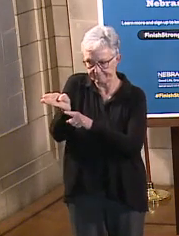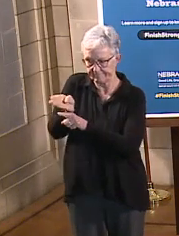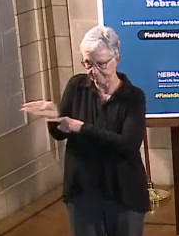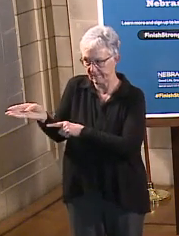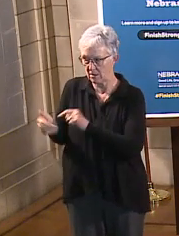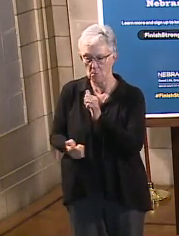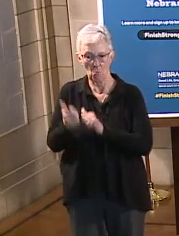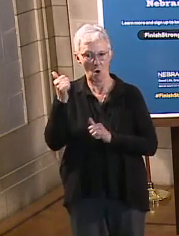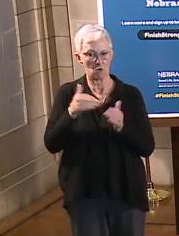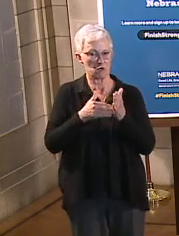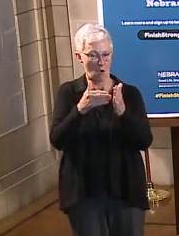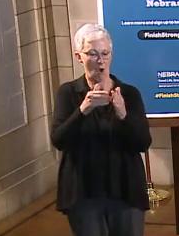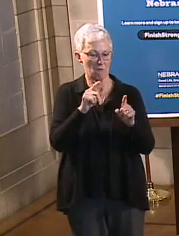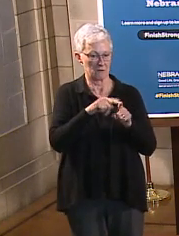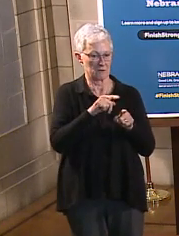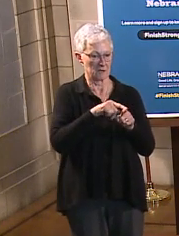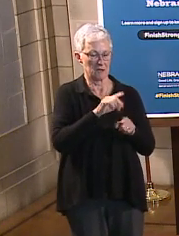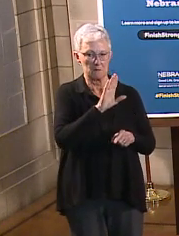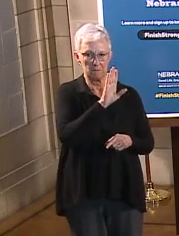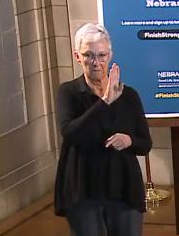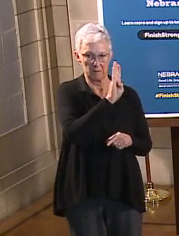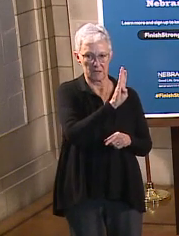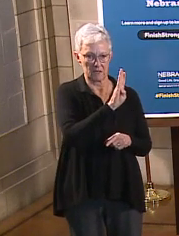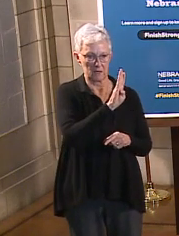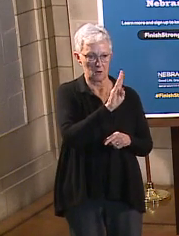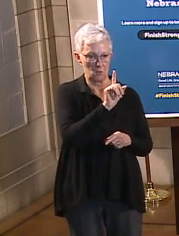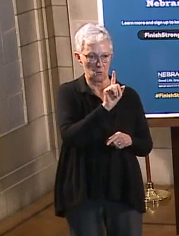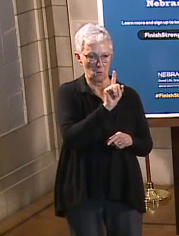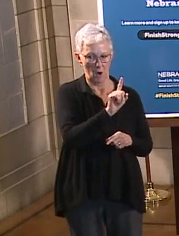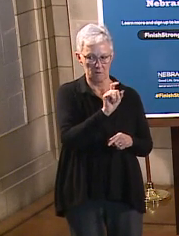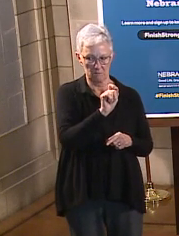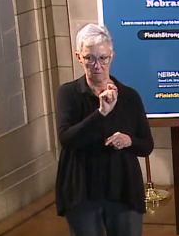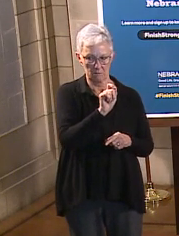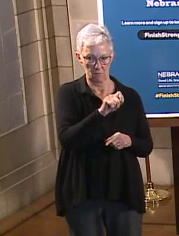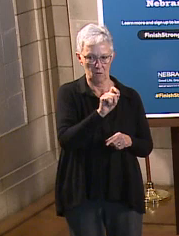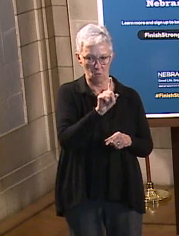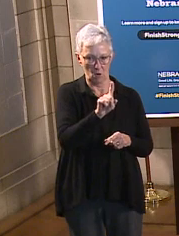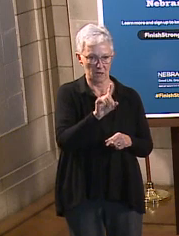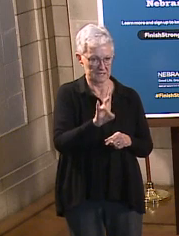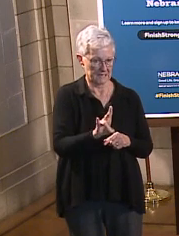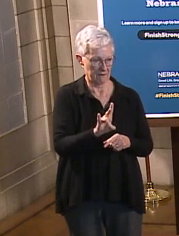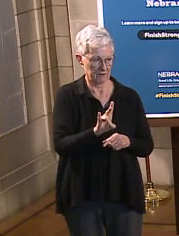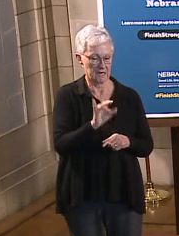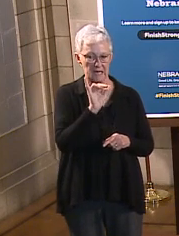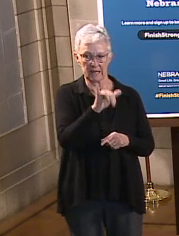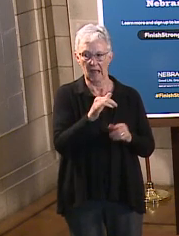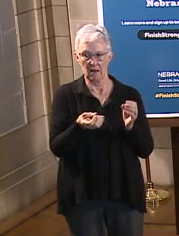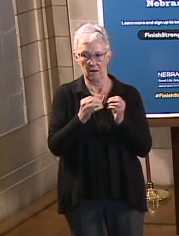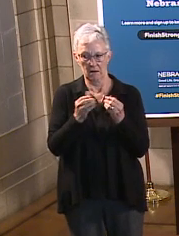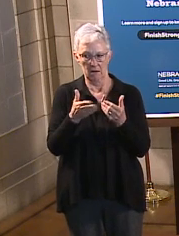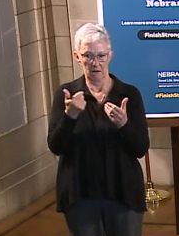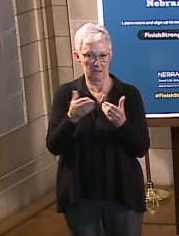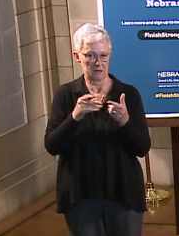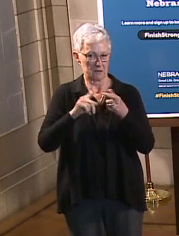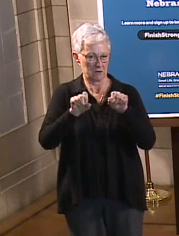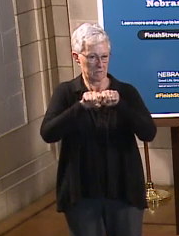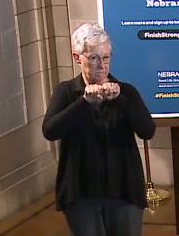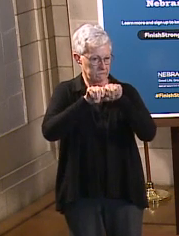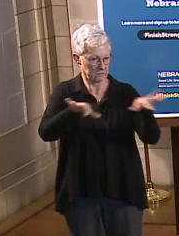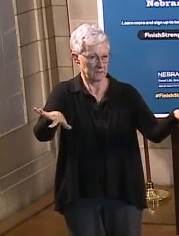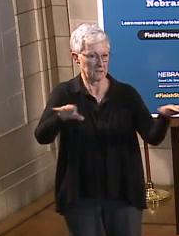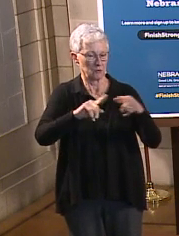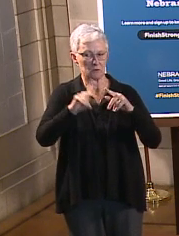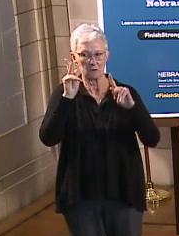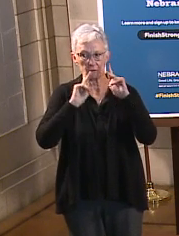the B.1.1.7 or the UK strain, and this one is believed to be more contagious and more severe than our